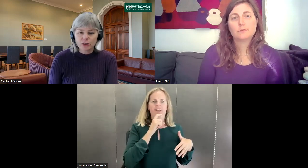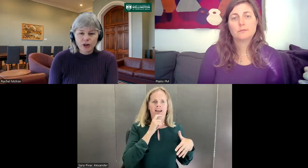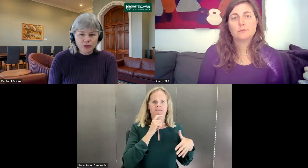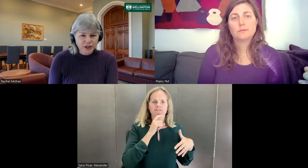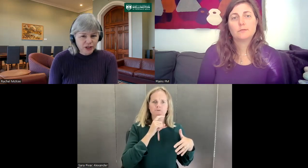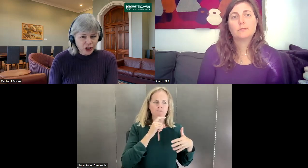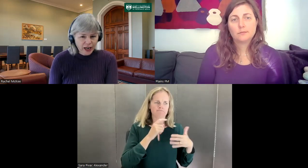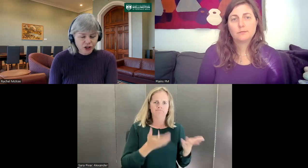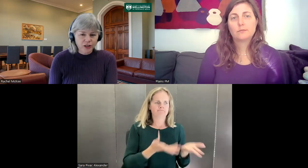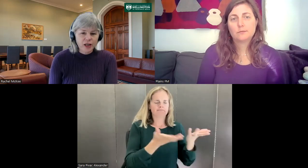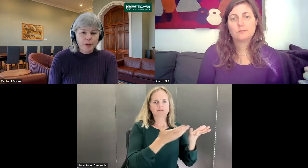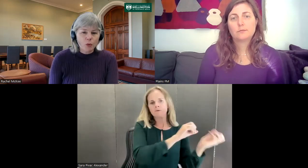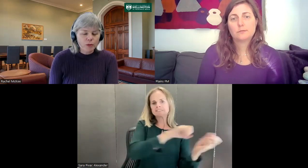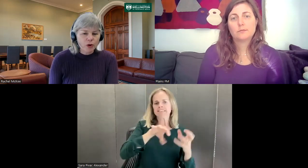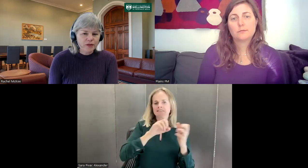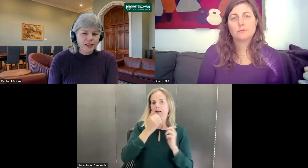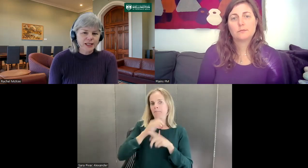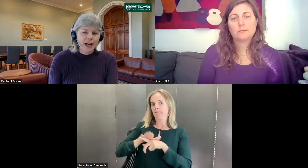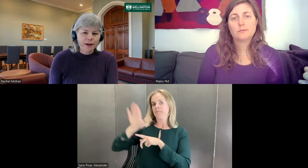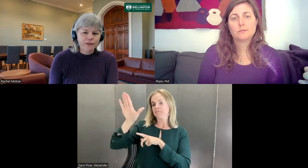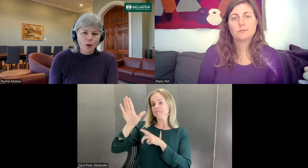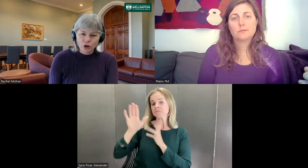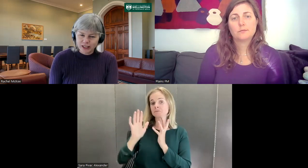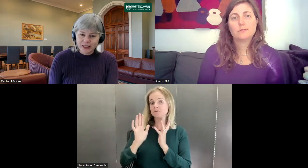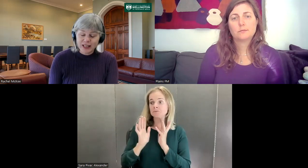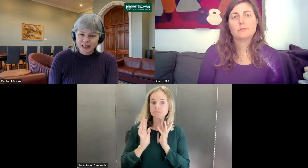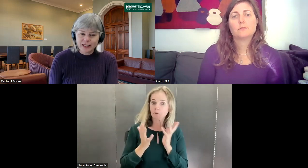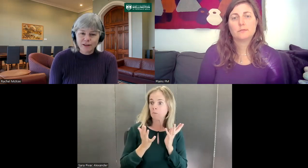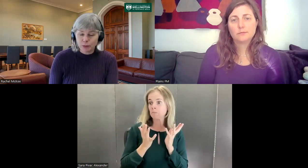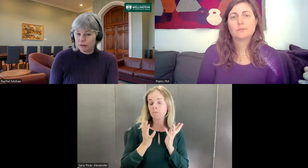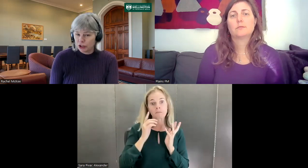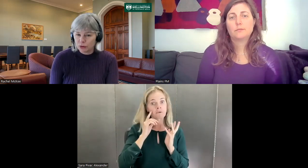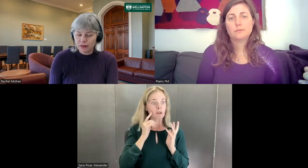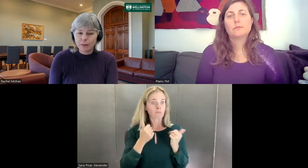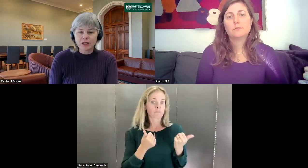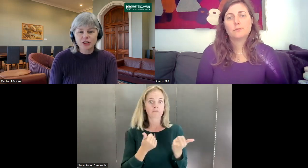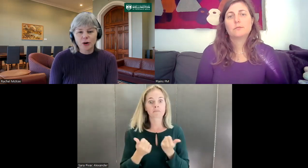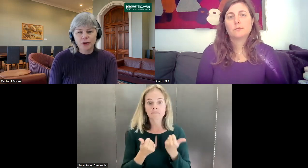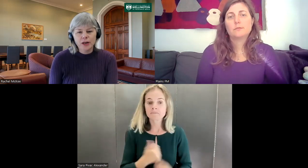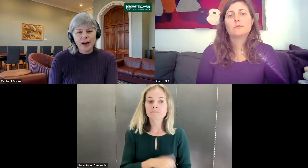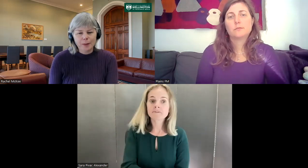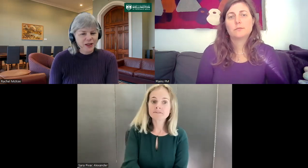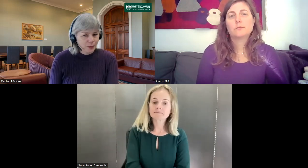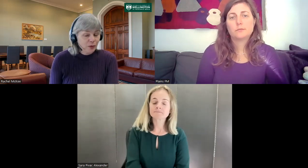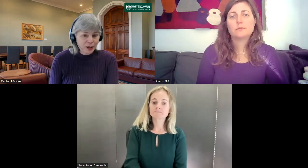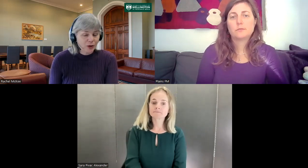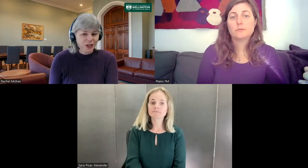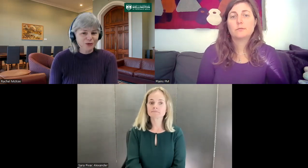reo and deaf education, more and more of the staff are wanting to send their staff for professional development. So that's been really positive for